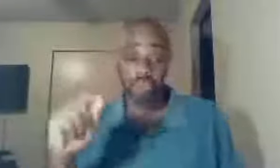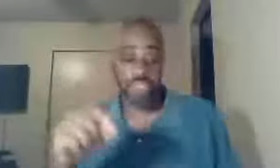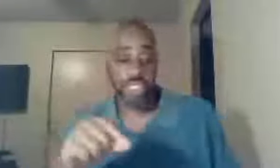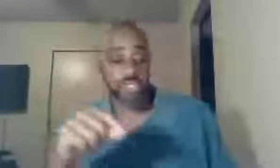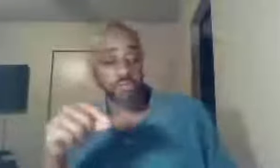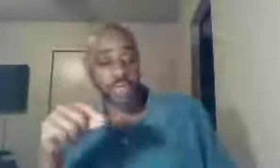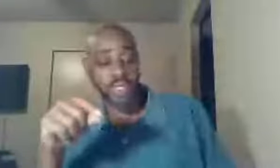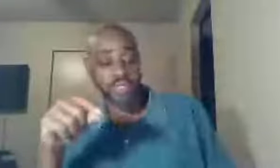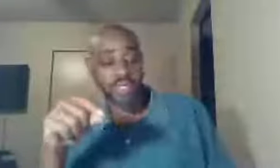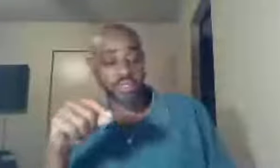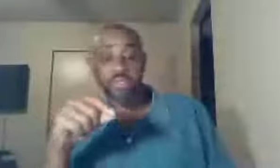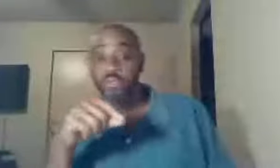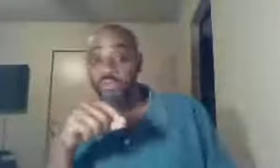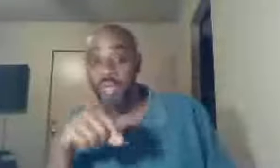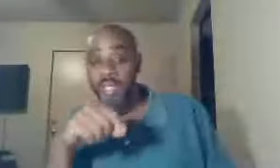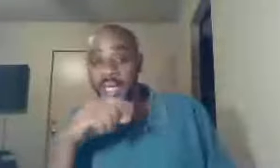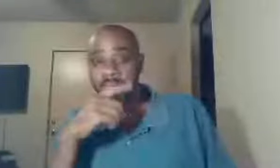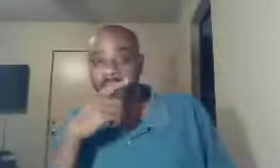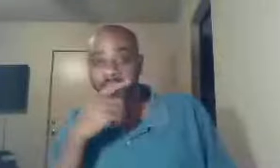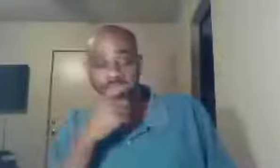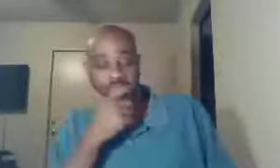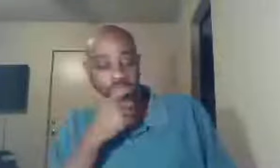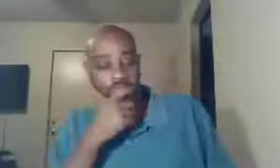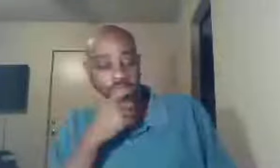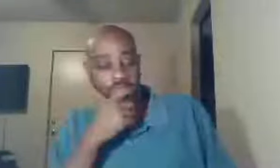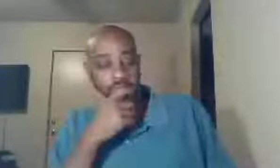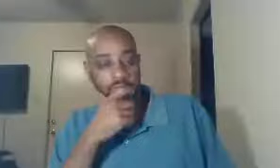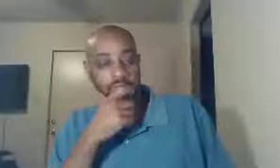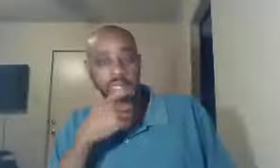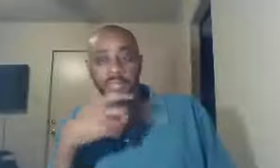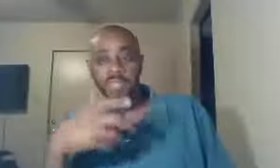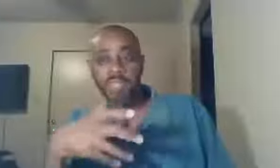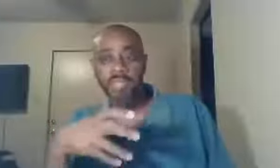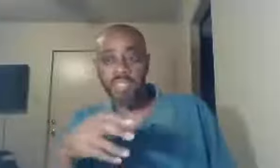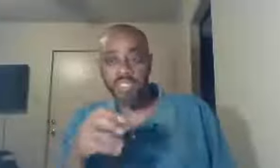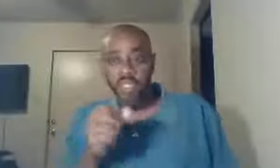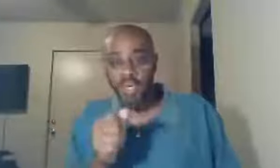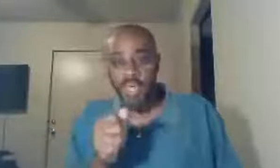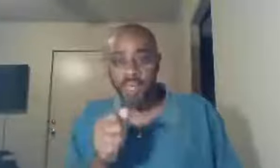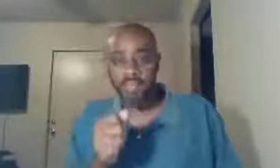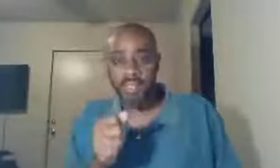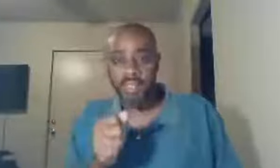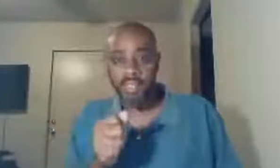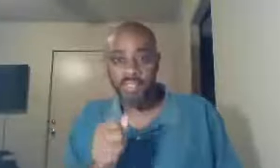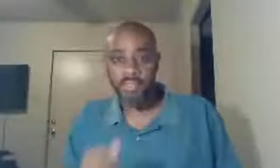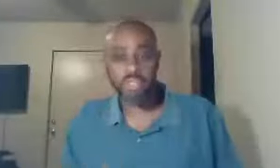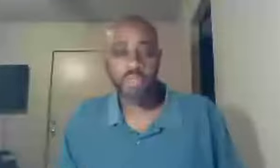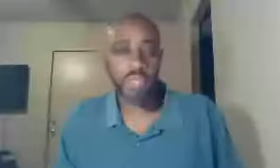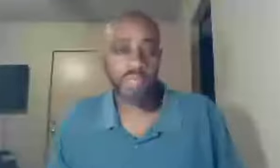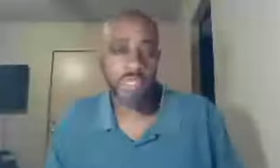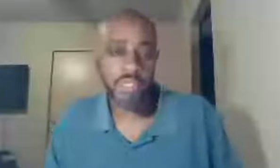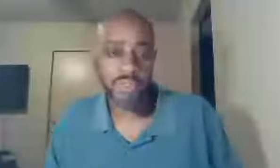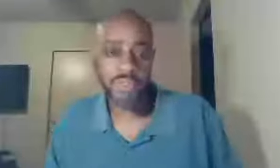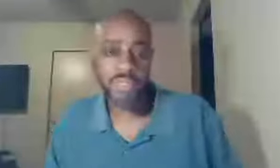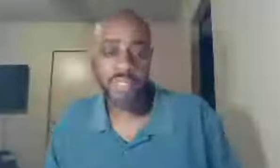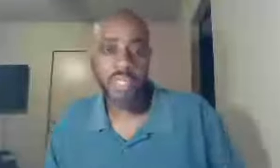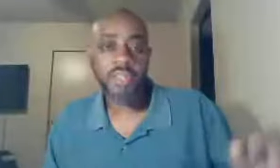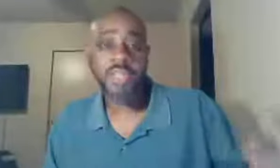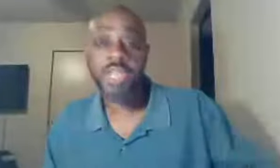6, 46 through 49, let me just slow it down a minute, to make sure we don't miss this, these